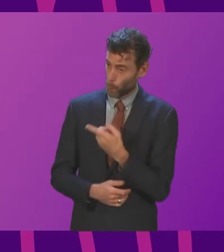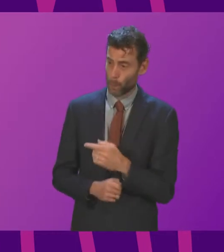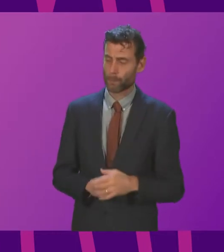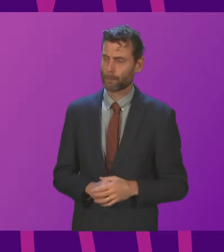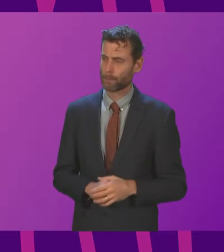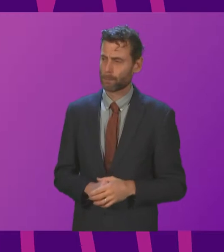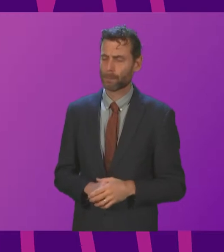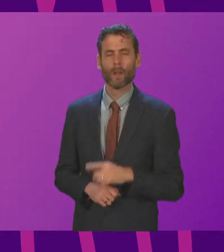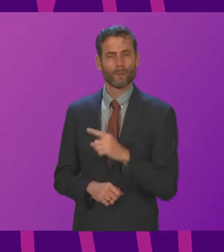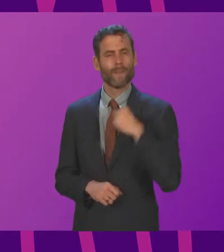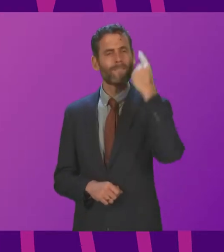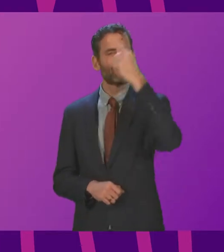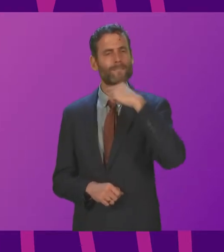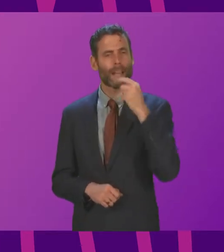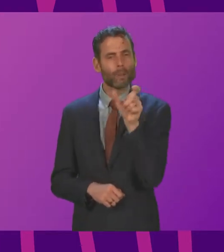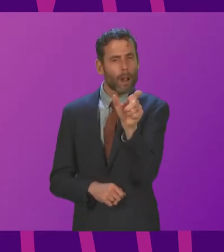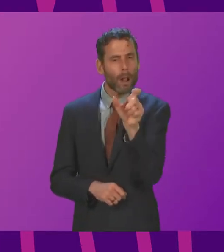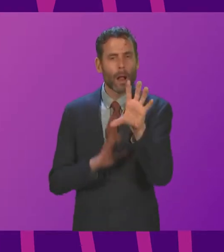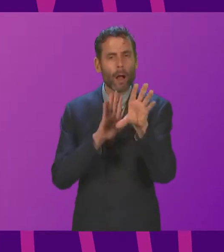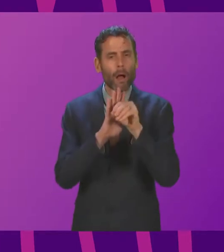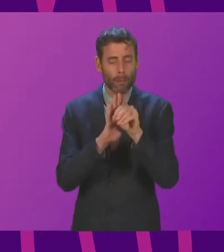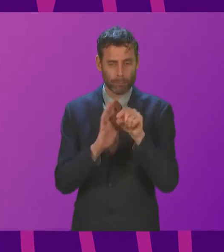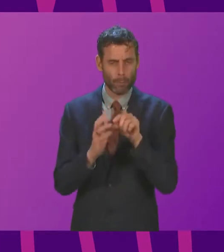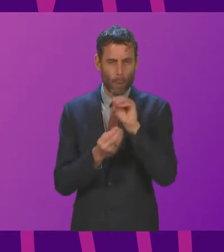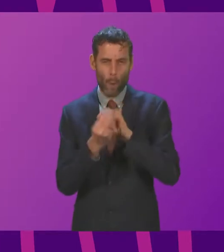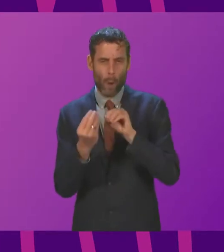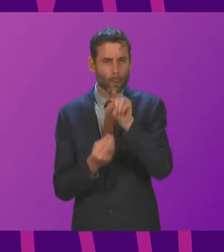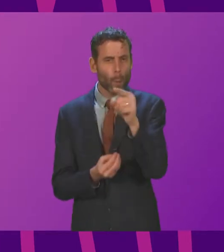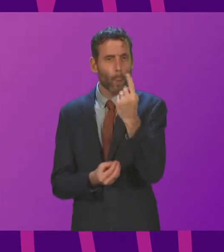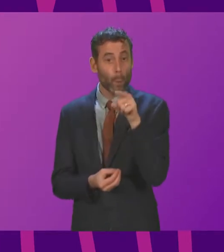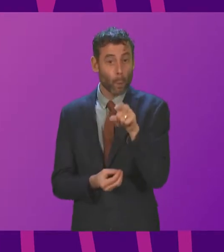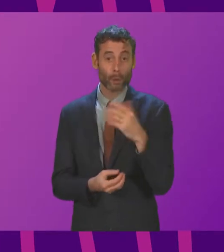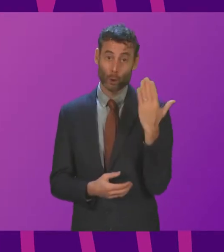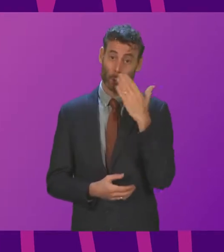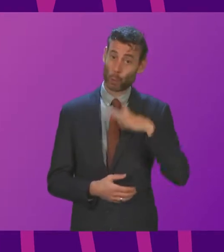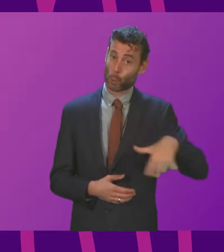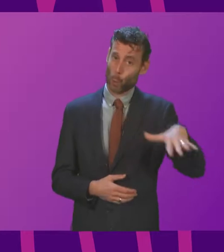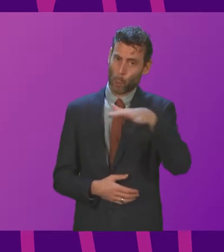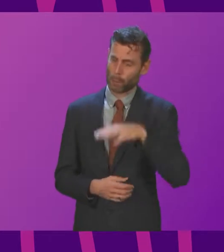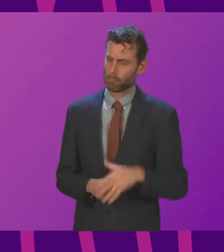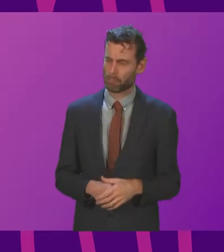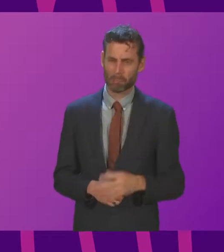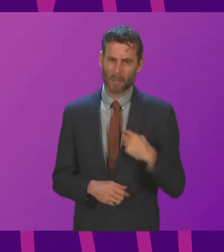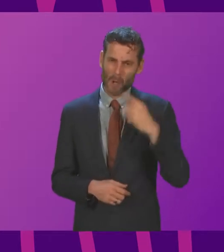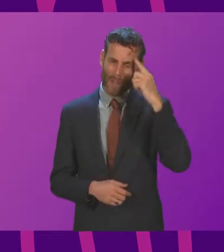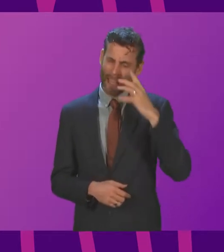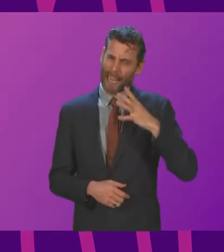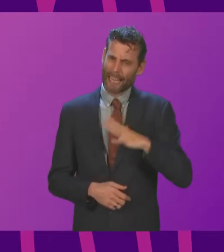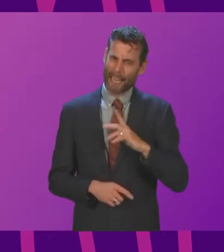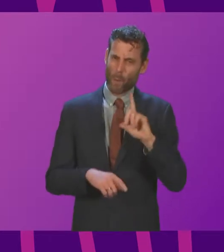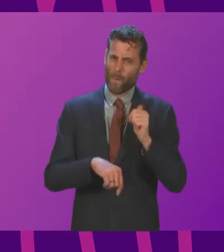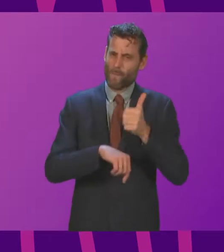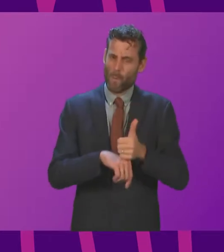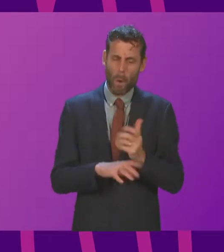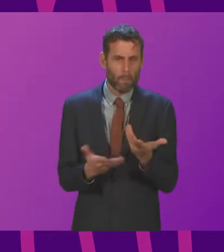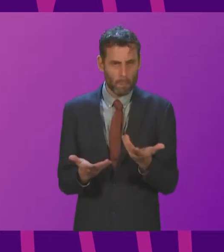Minister. Facial recognition technologies in schools don't appear to me to be proportionate or necessary. That said,